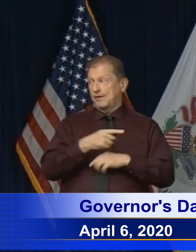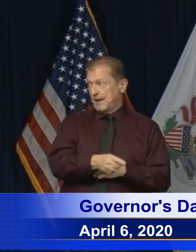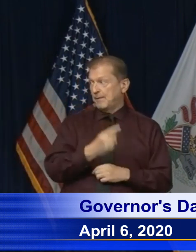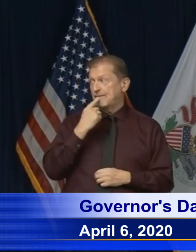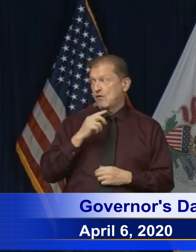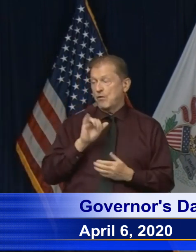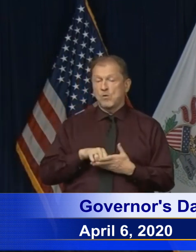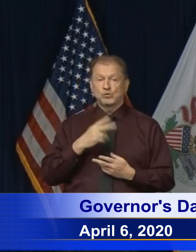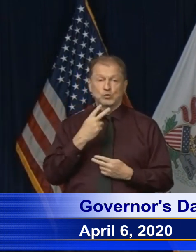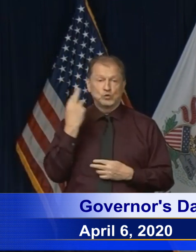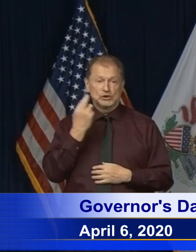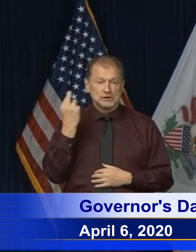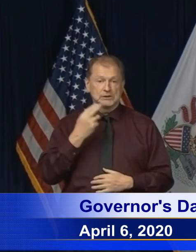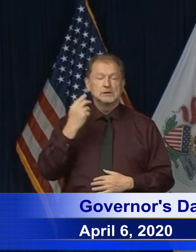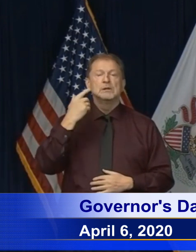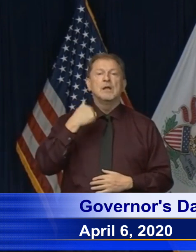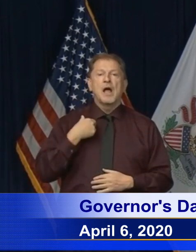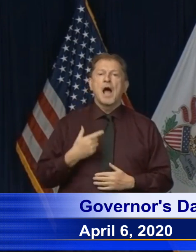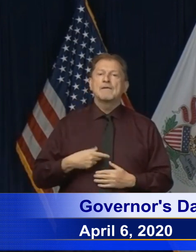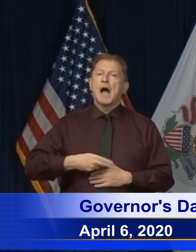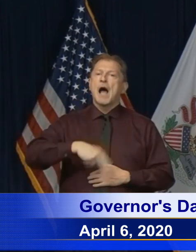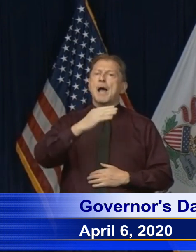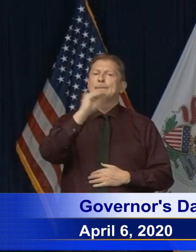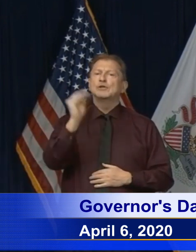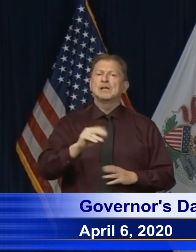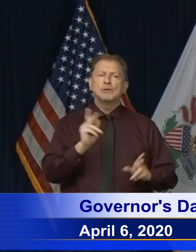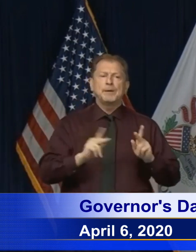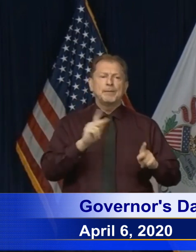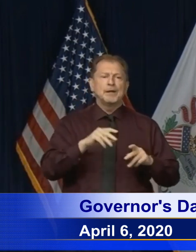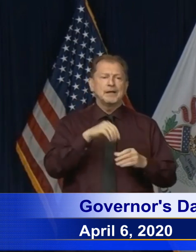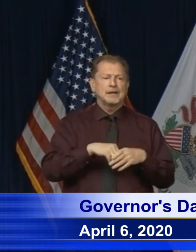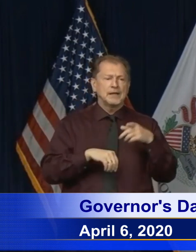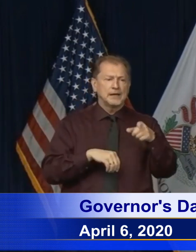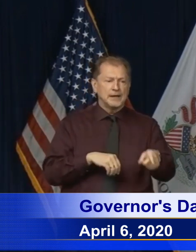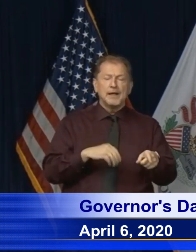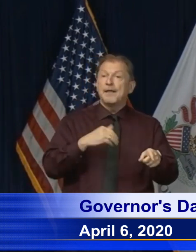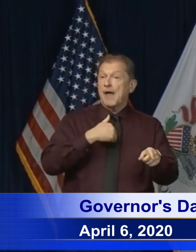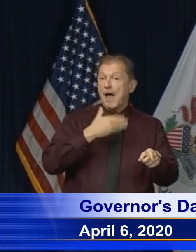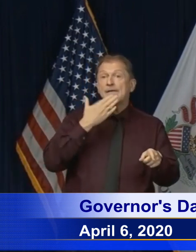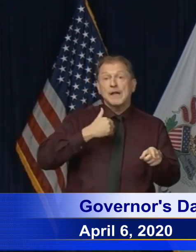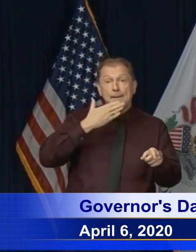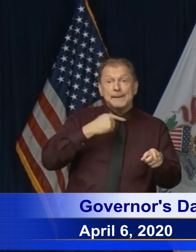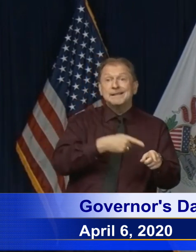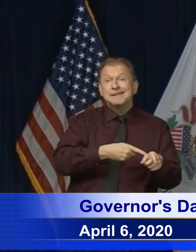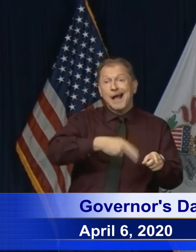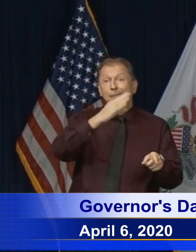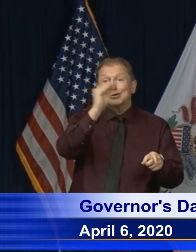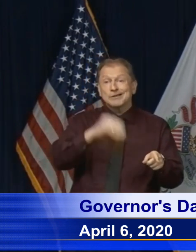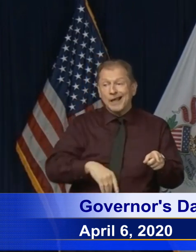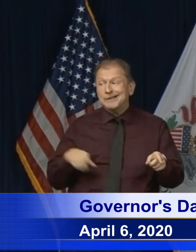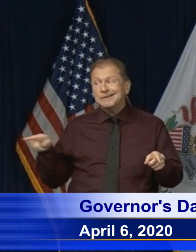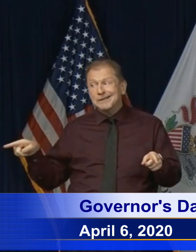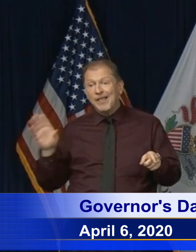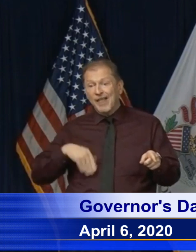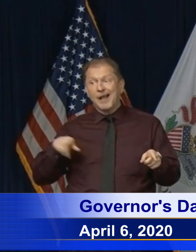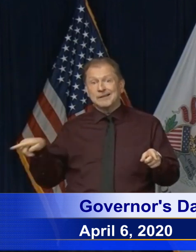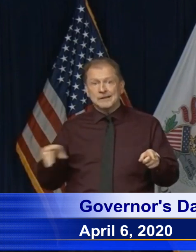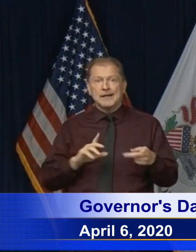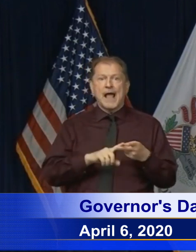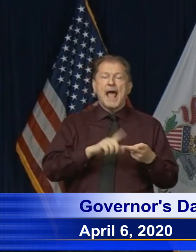Um, when there are, you know, it's a large number of people in the African American community with diabetes and with hypertension, and those are